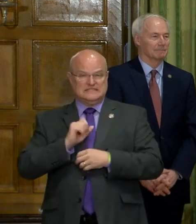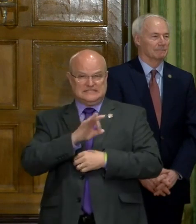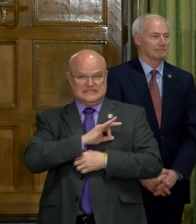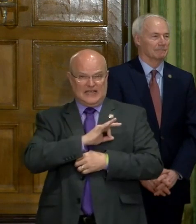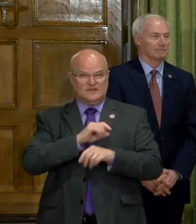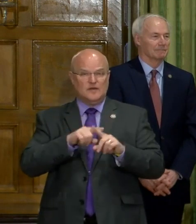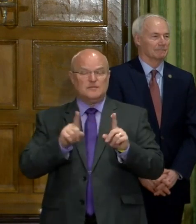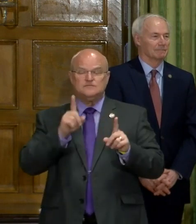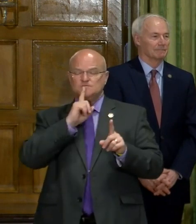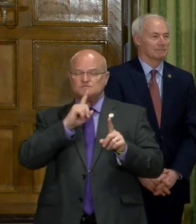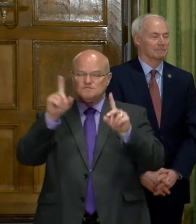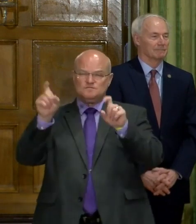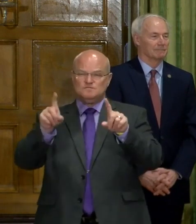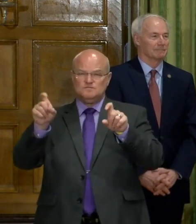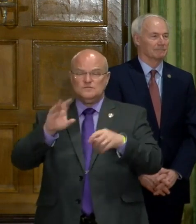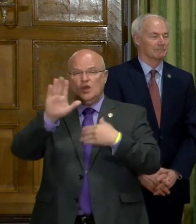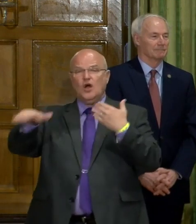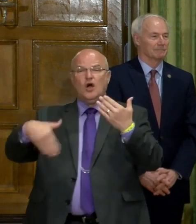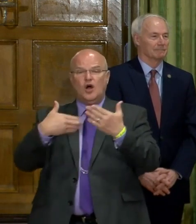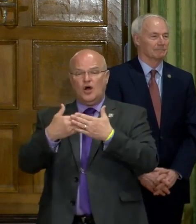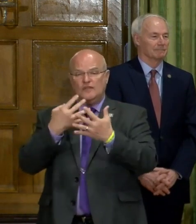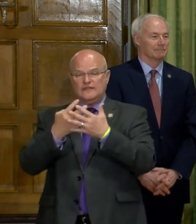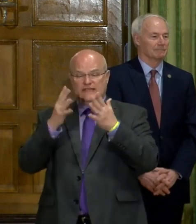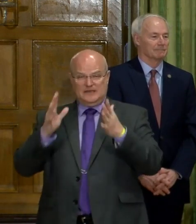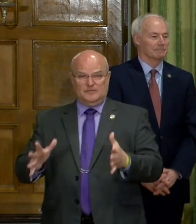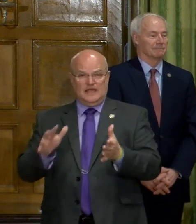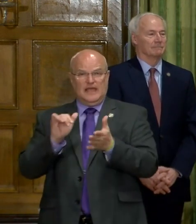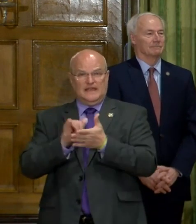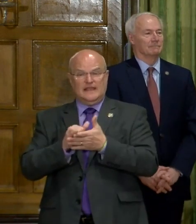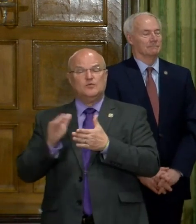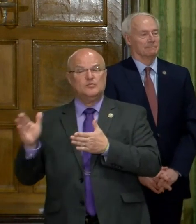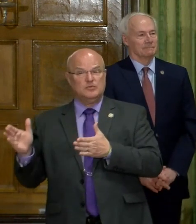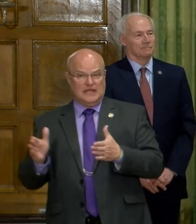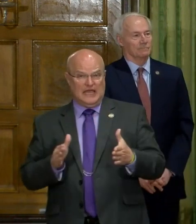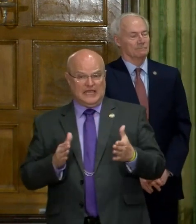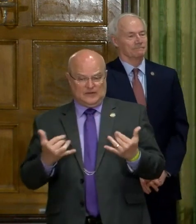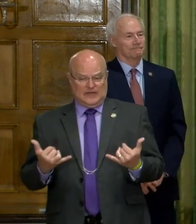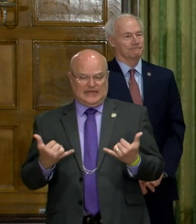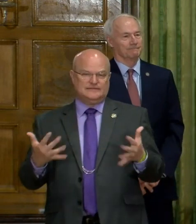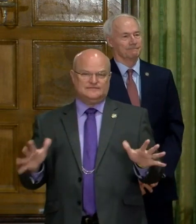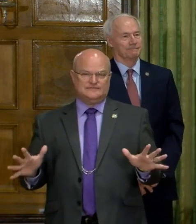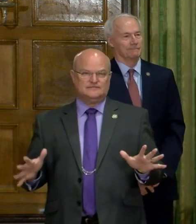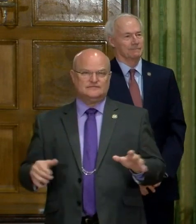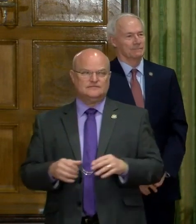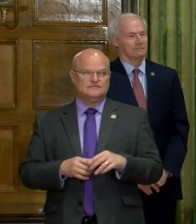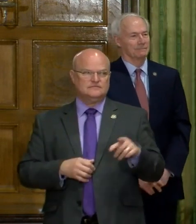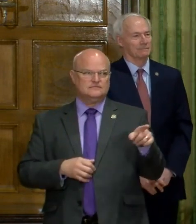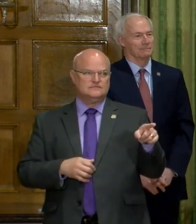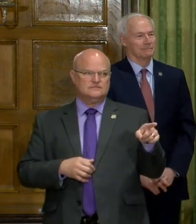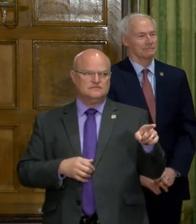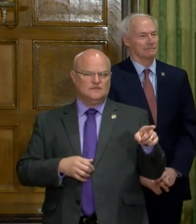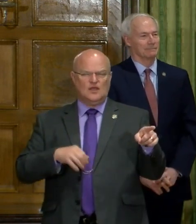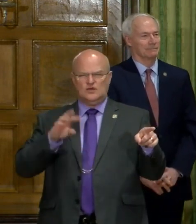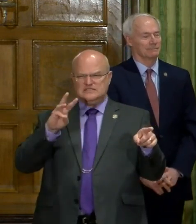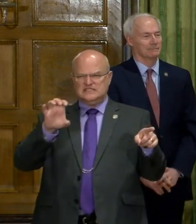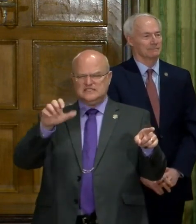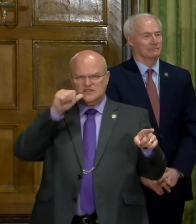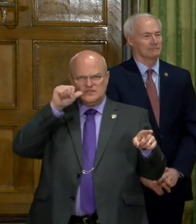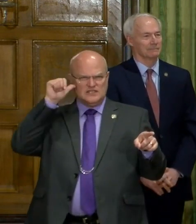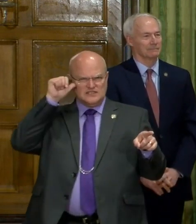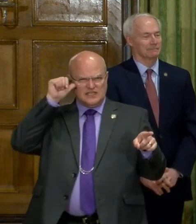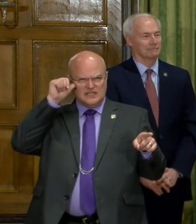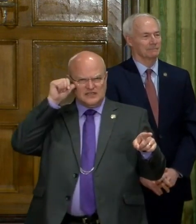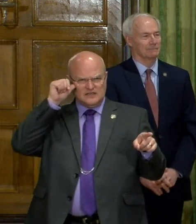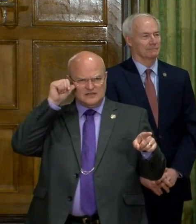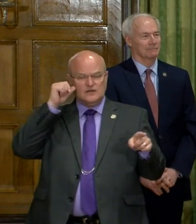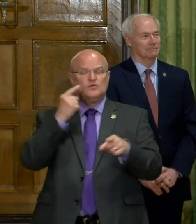staff, but we've really tested all the inmates that we're planning on testing at this point. We were at 600 yesterday, which is